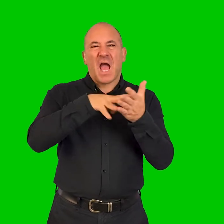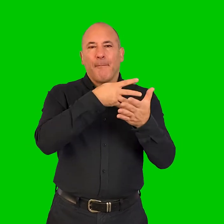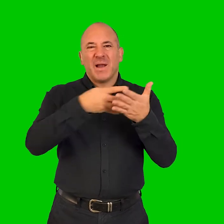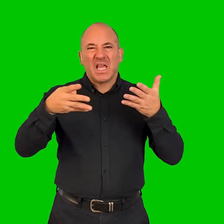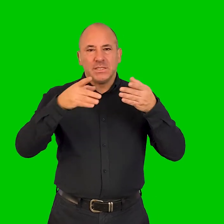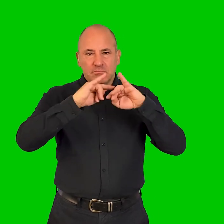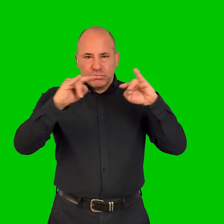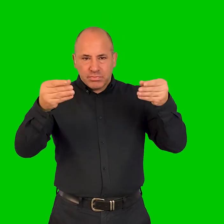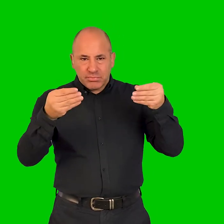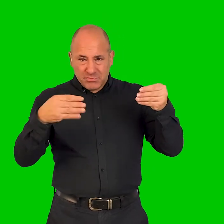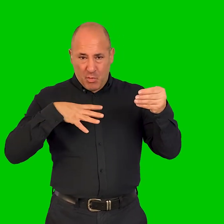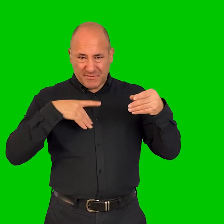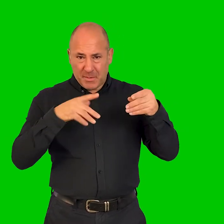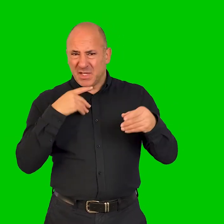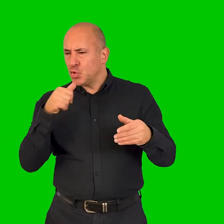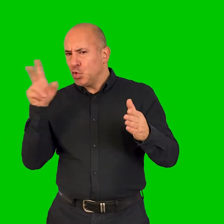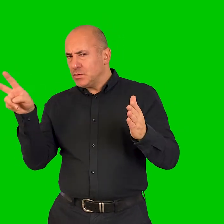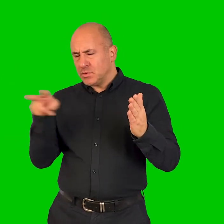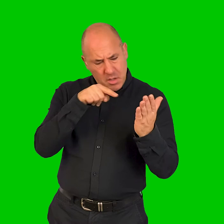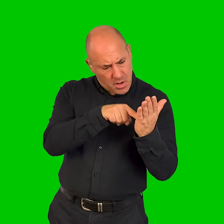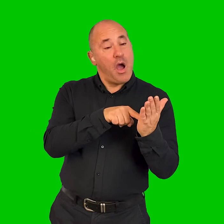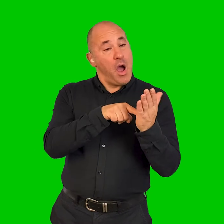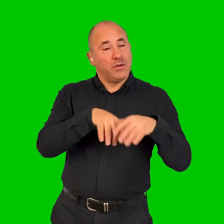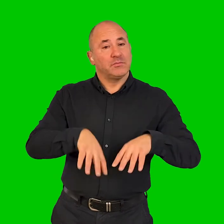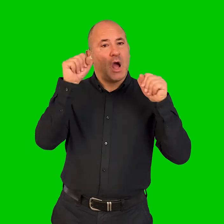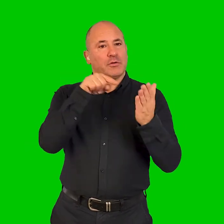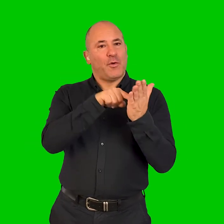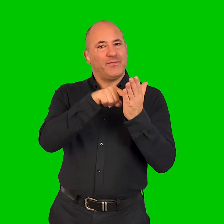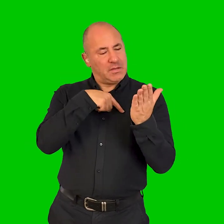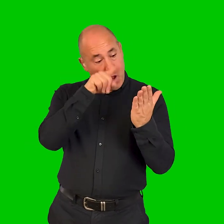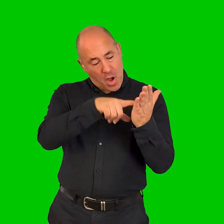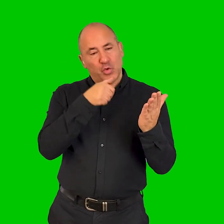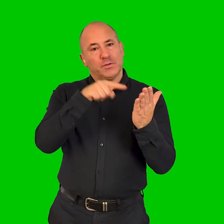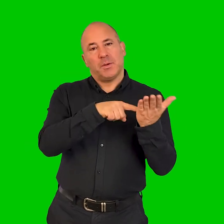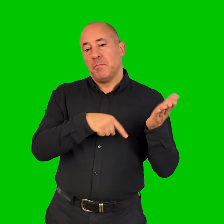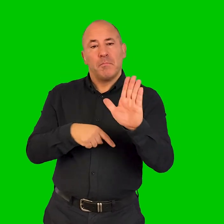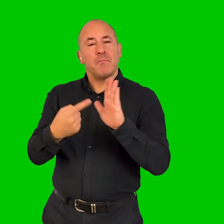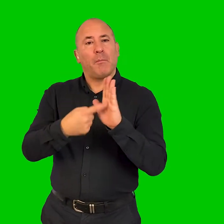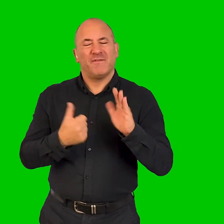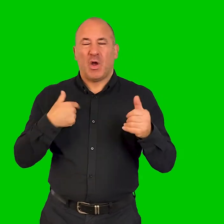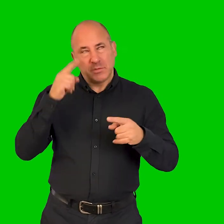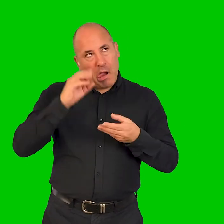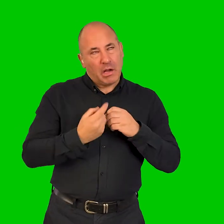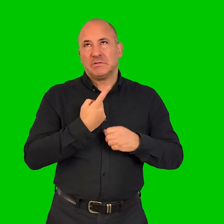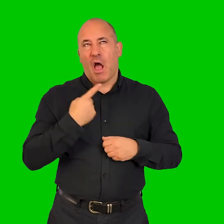access needs. It should, there should be templates already available that we can, that we can use at least as a jump off point, you know.